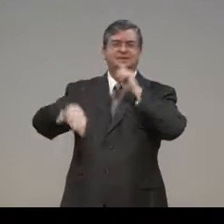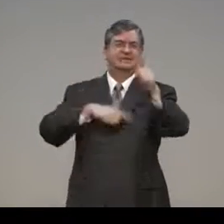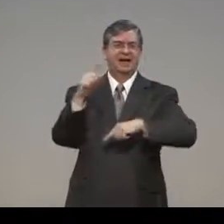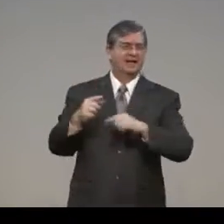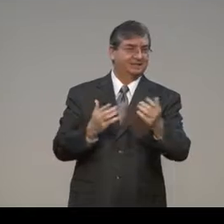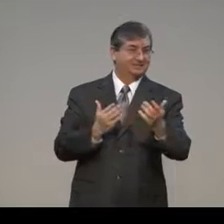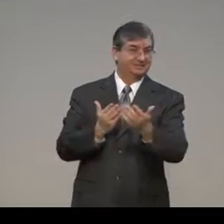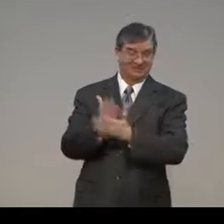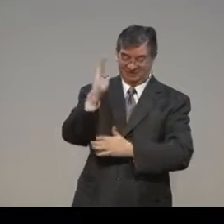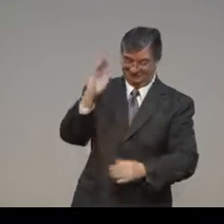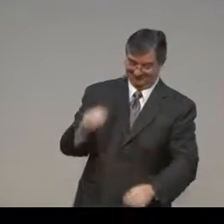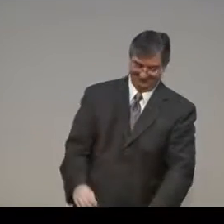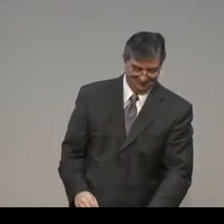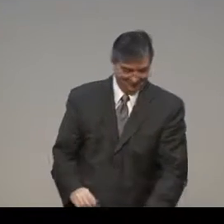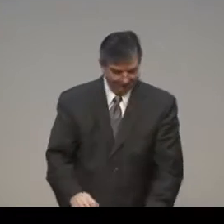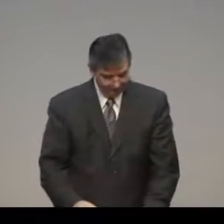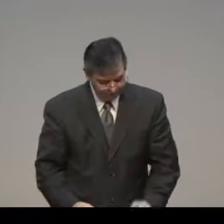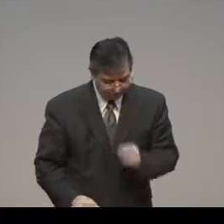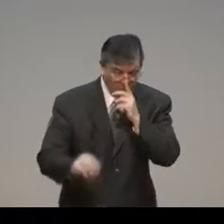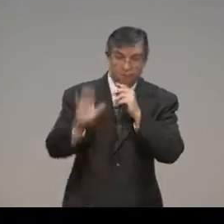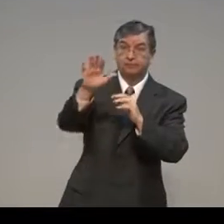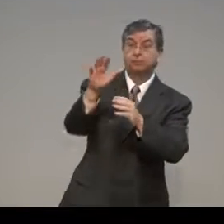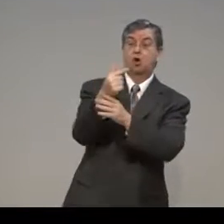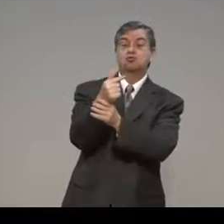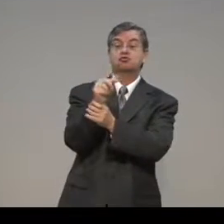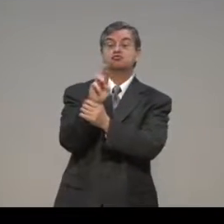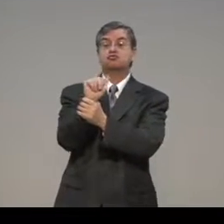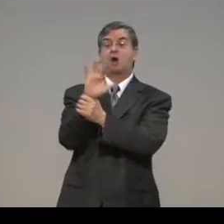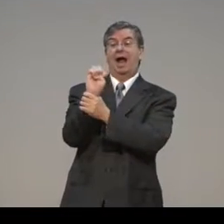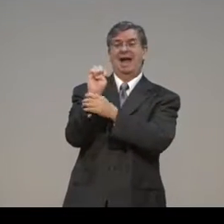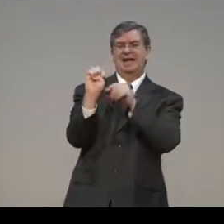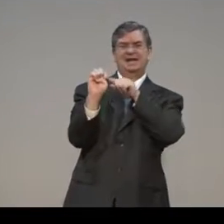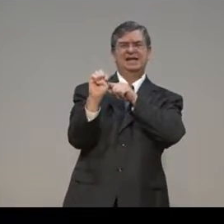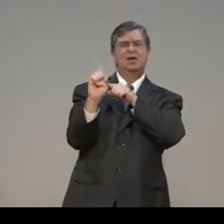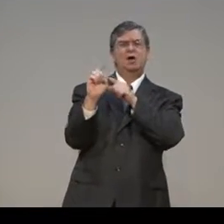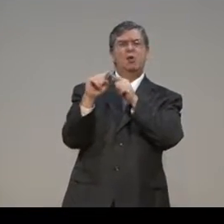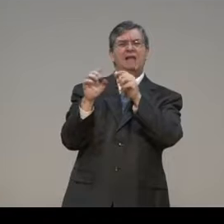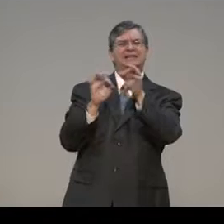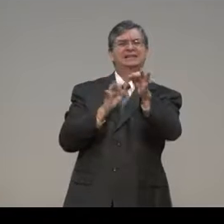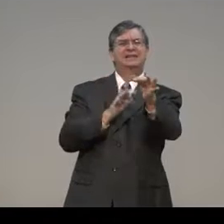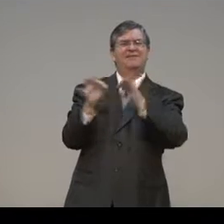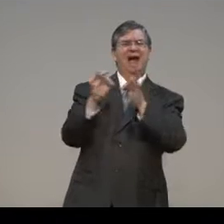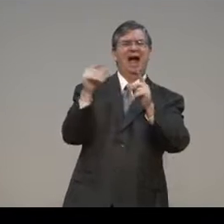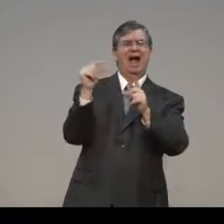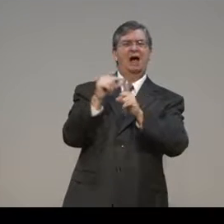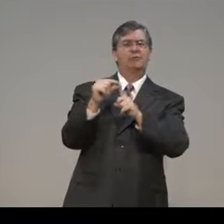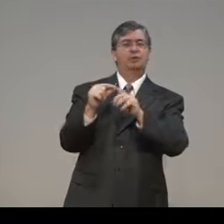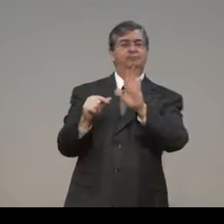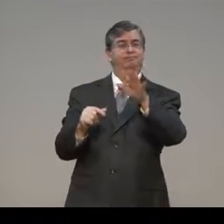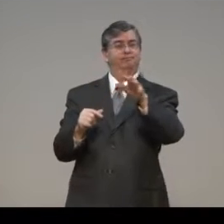But I love seeing different people's signs here as well as in other countries. But the word grace,